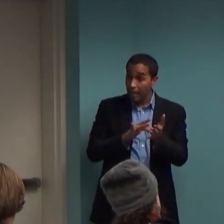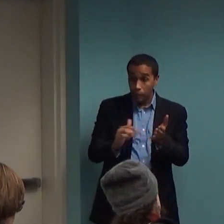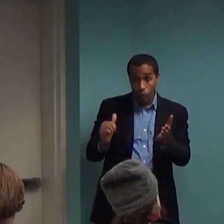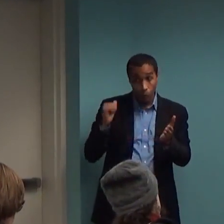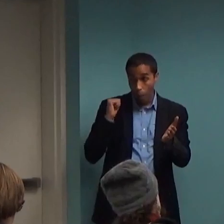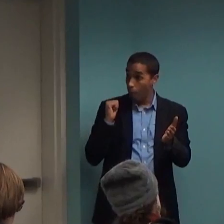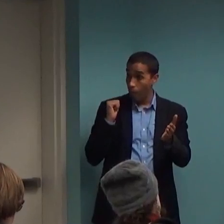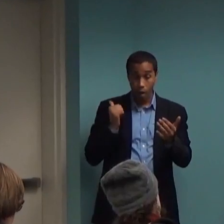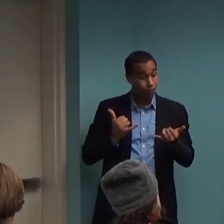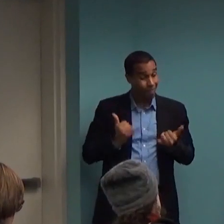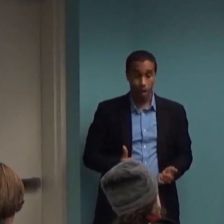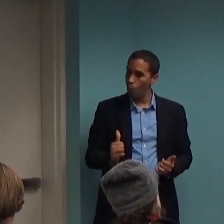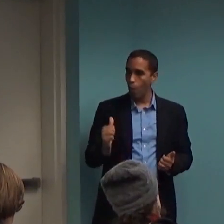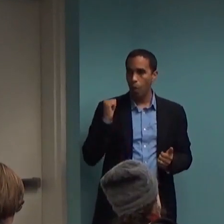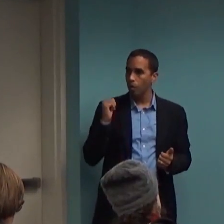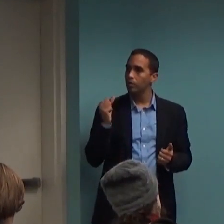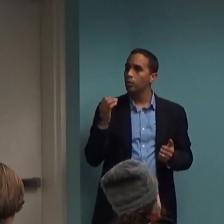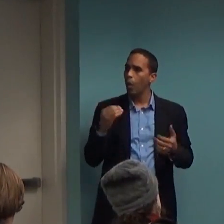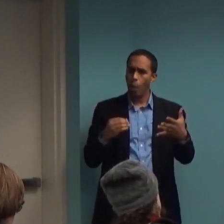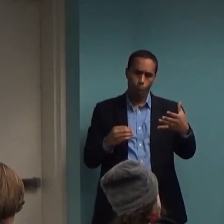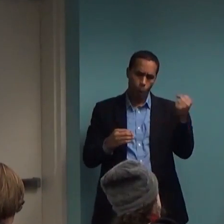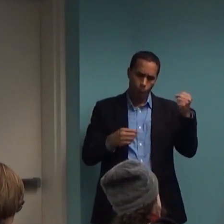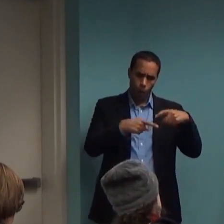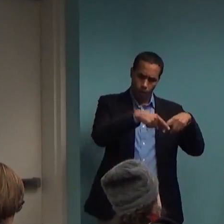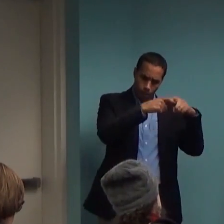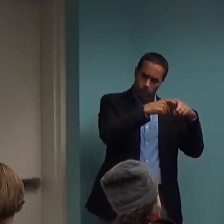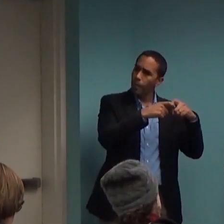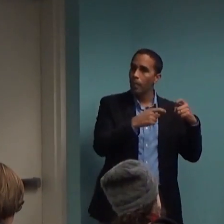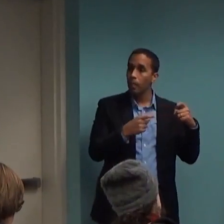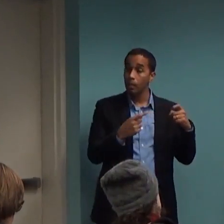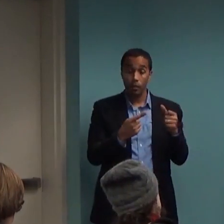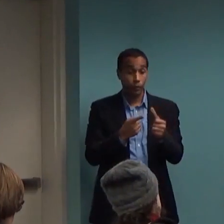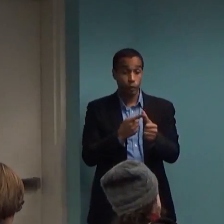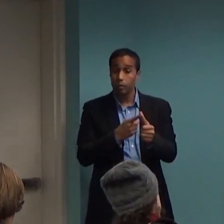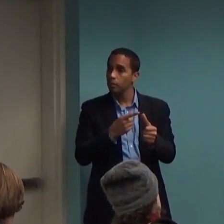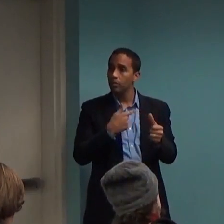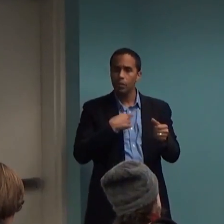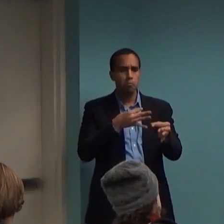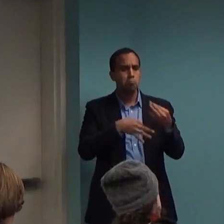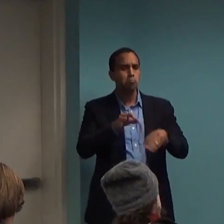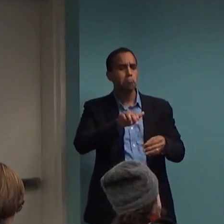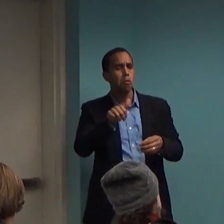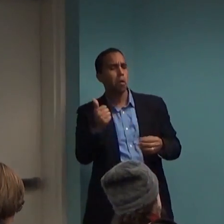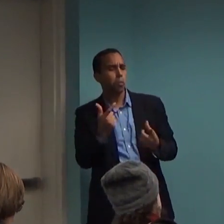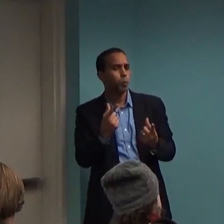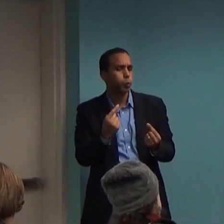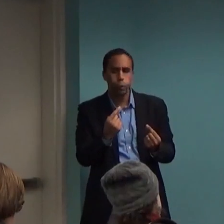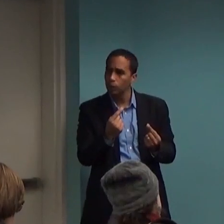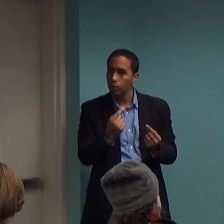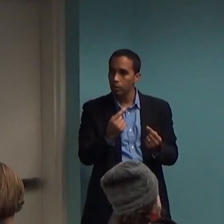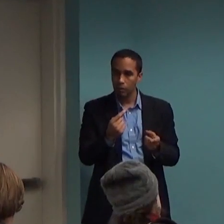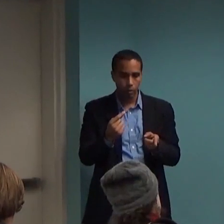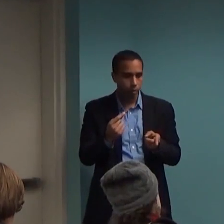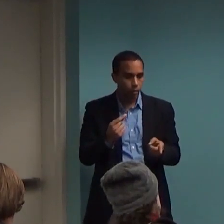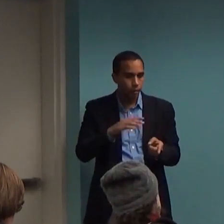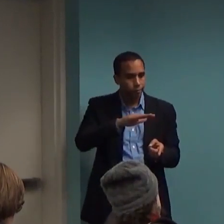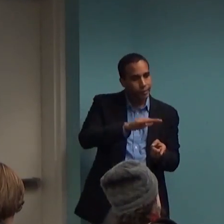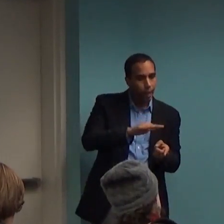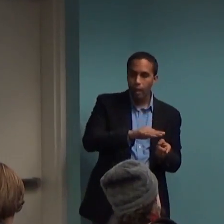And so, you should ask this question. What else can I do instead? Think of your problem or your child's problem similar to how we might think of hypertension